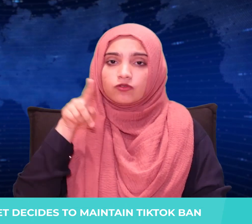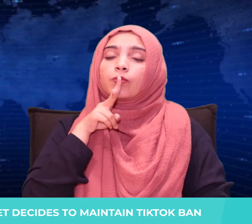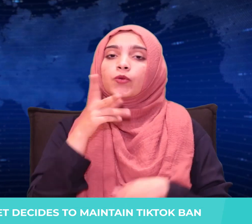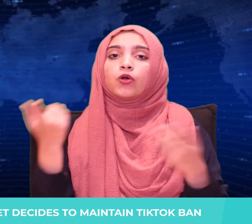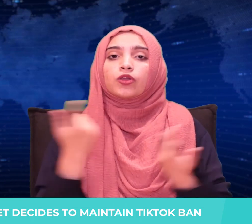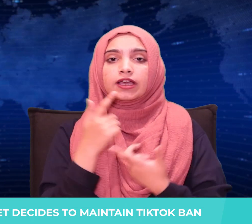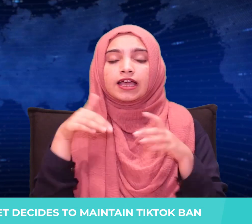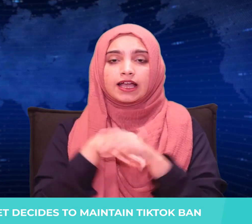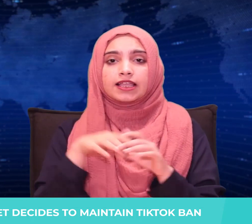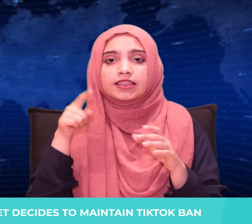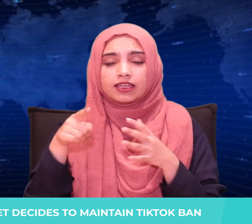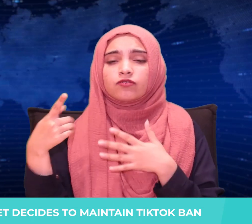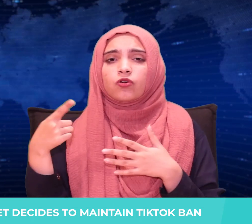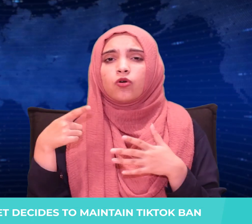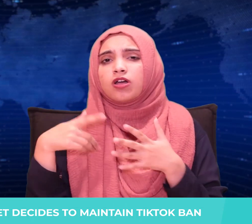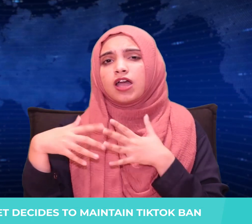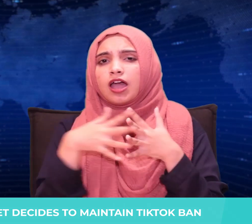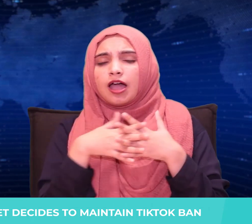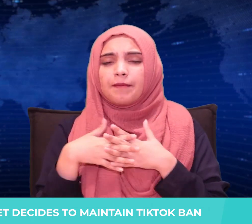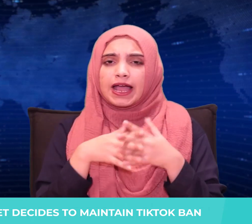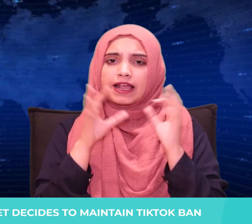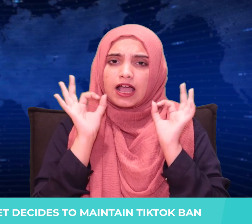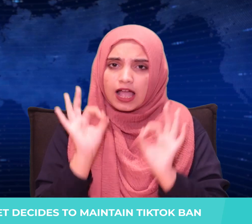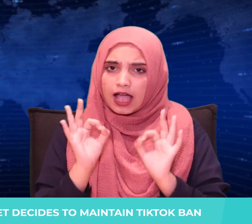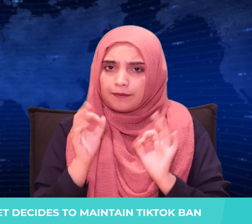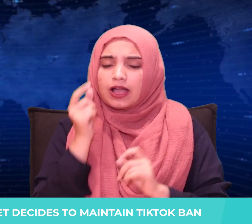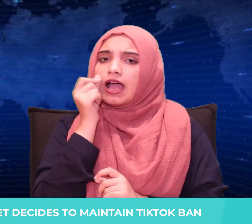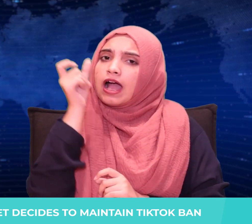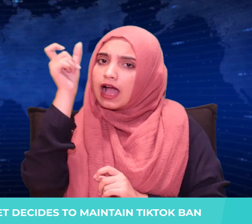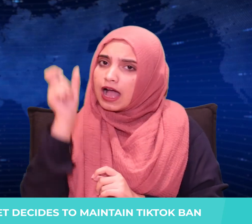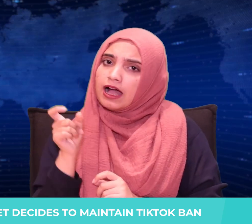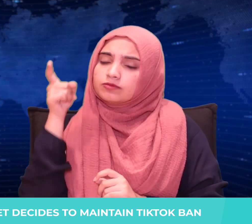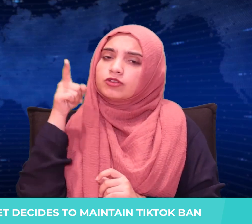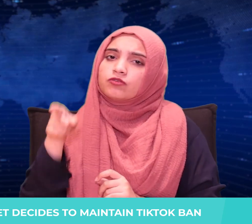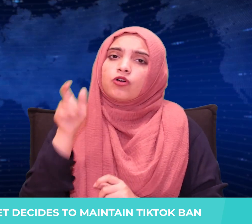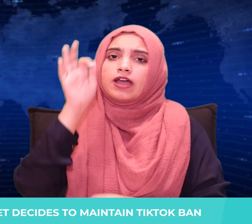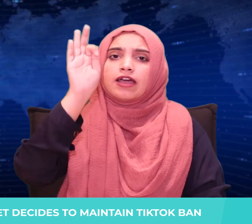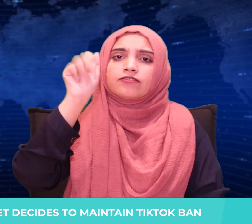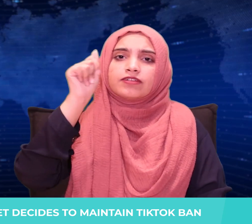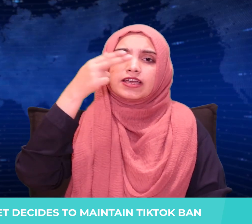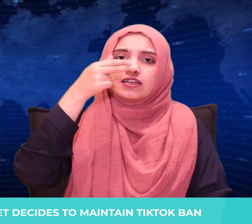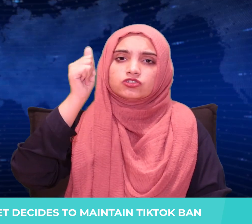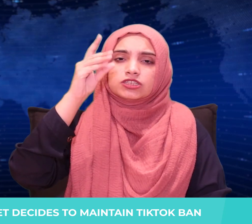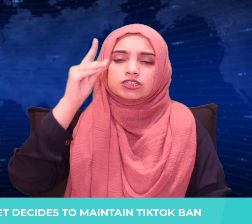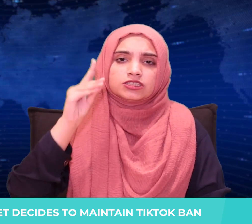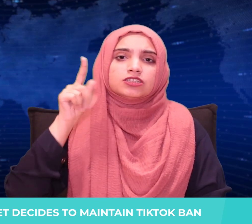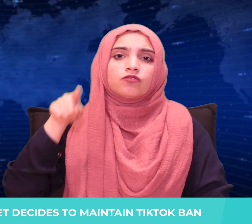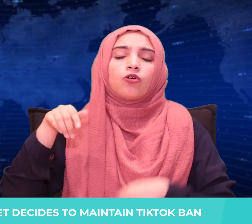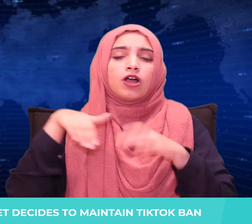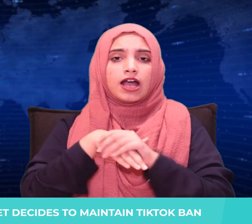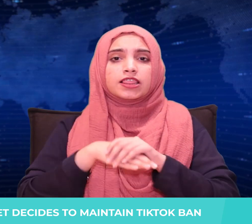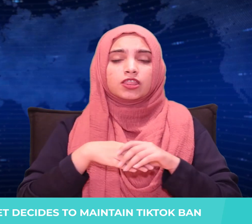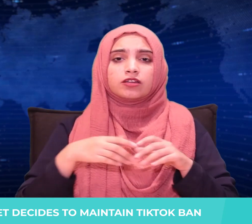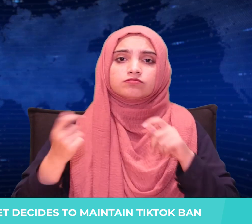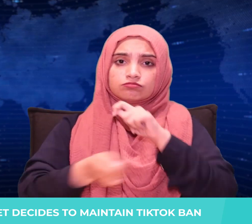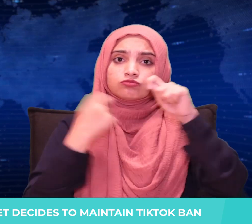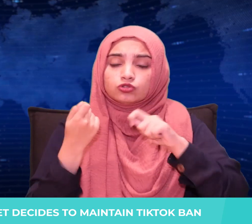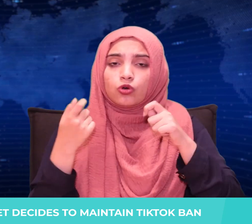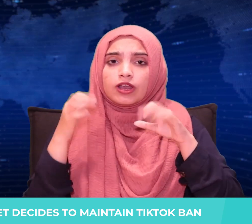Washington observed that Fahad committed a terrible cyber crime over an extended period despite being